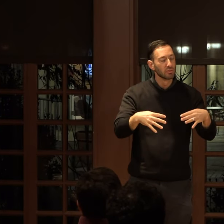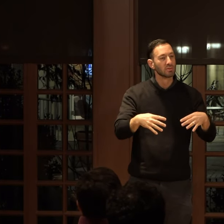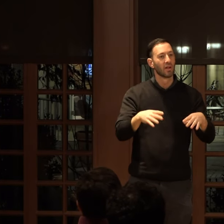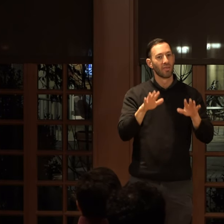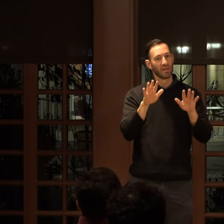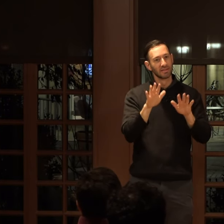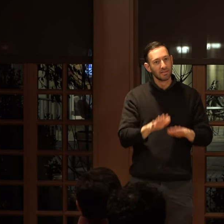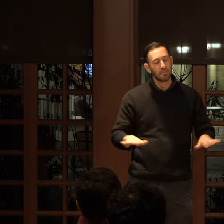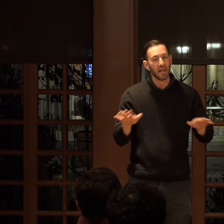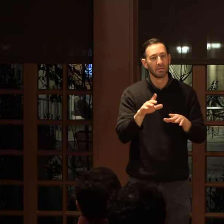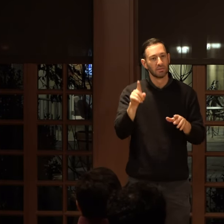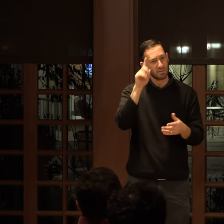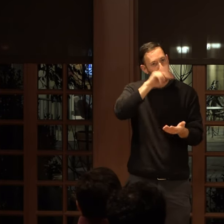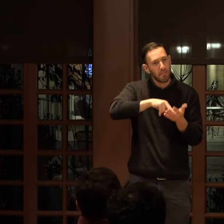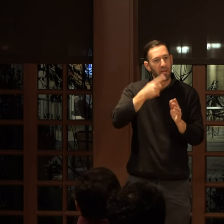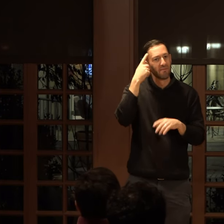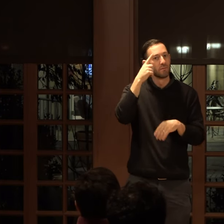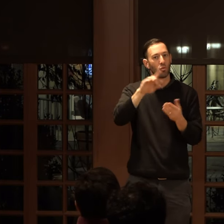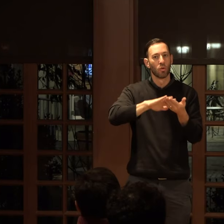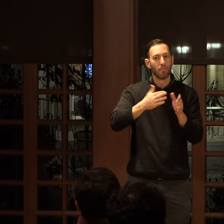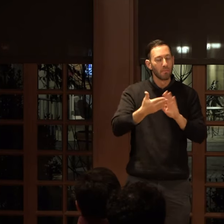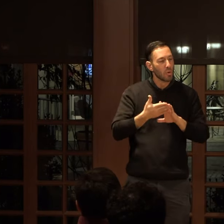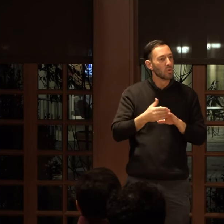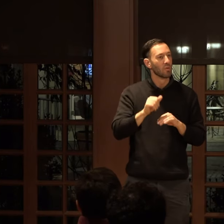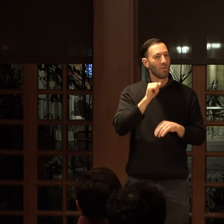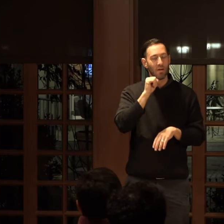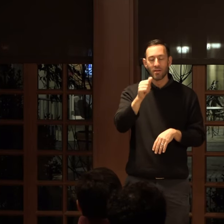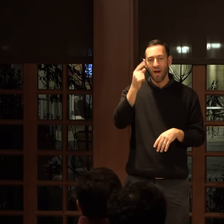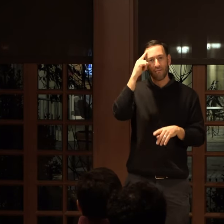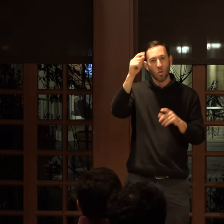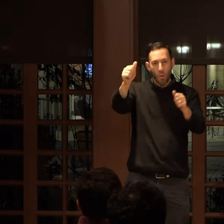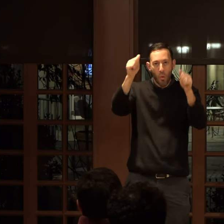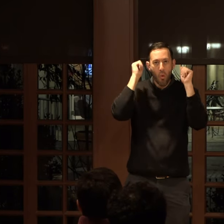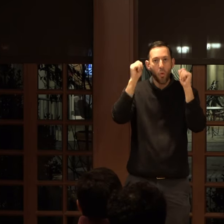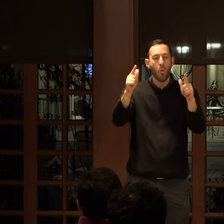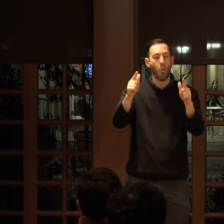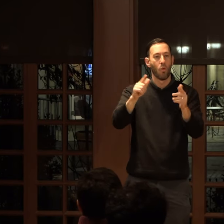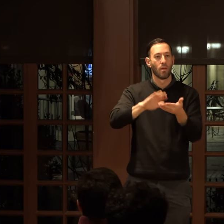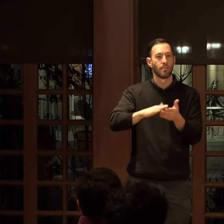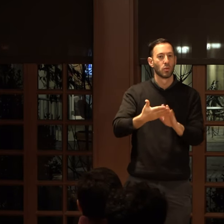spaces that are meant for communities are not meant for all community.